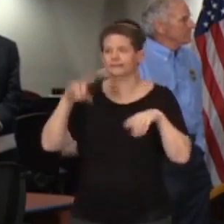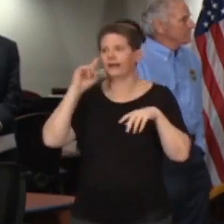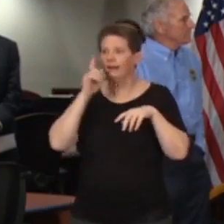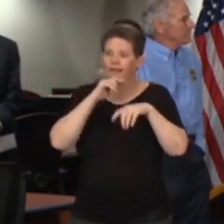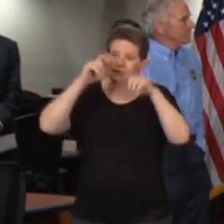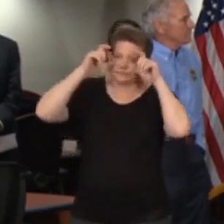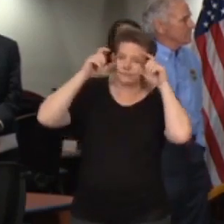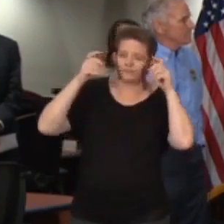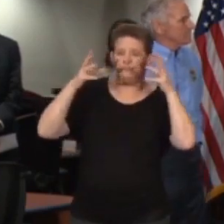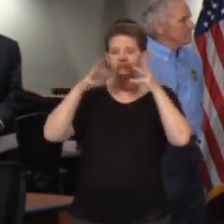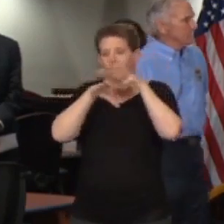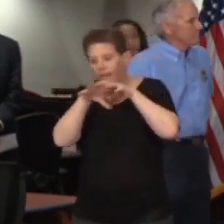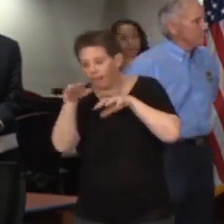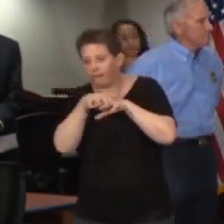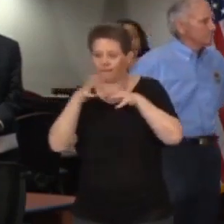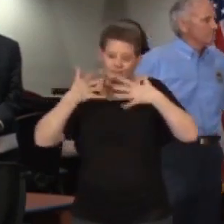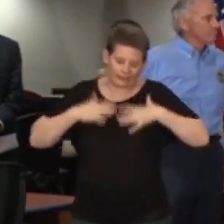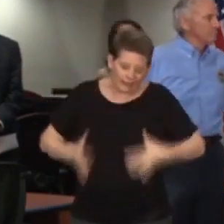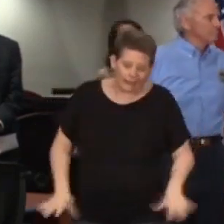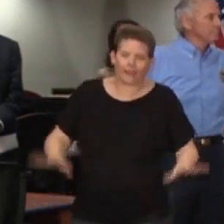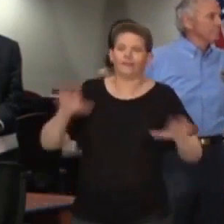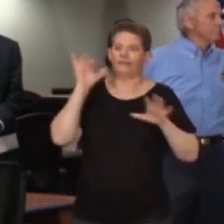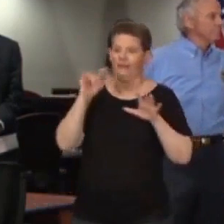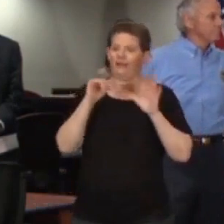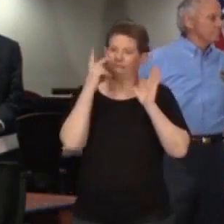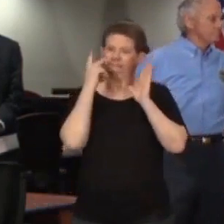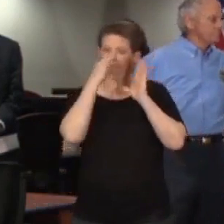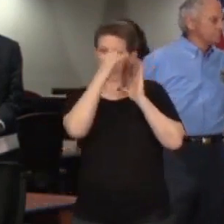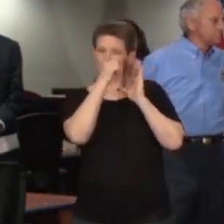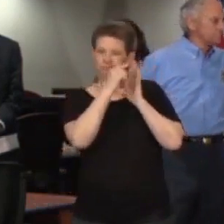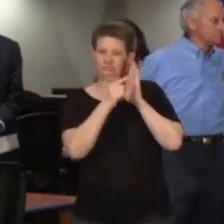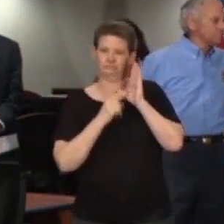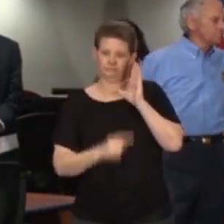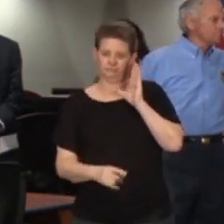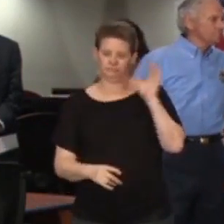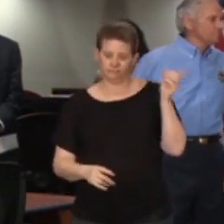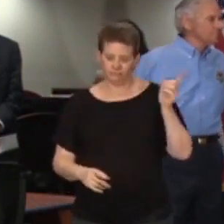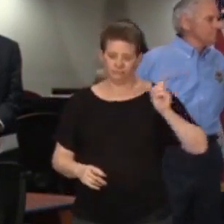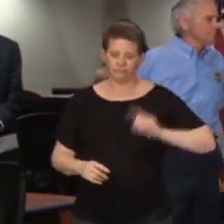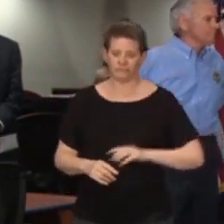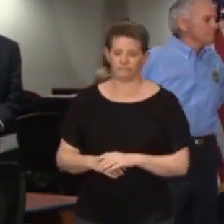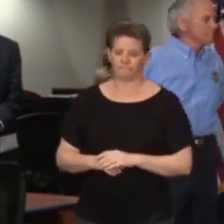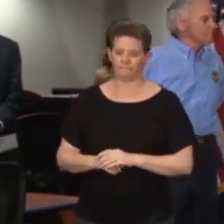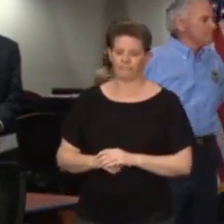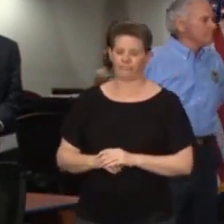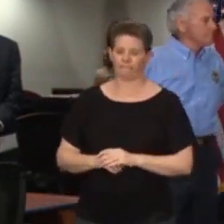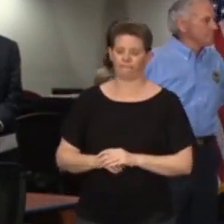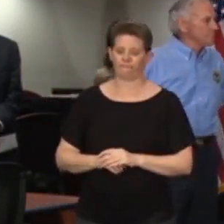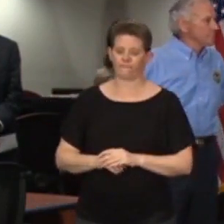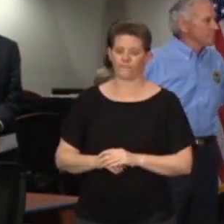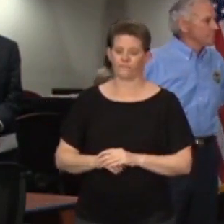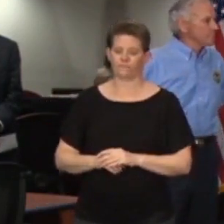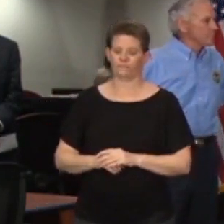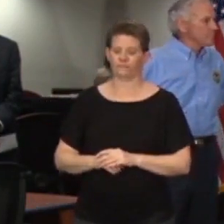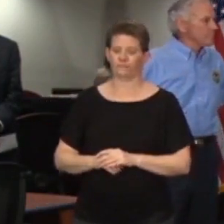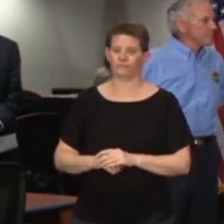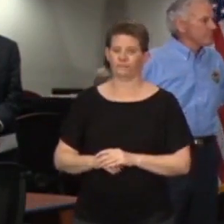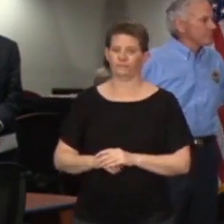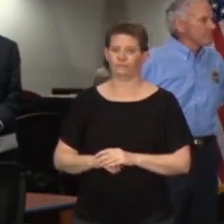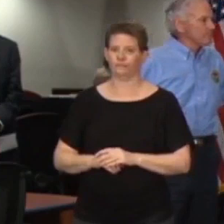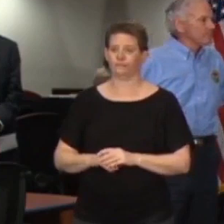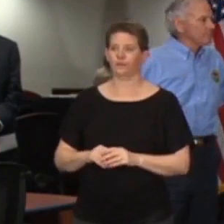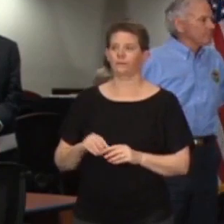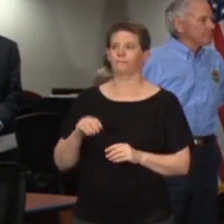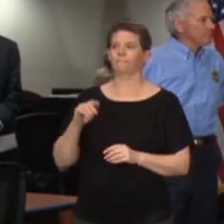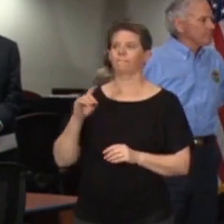and the gloves and the gowns give those requested what we've ordered and what's been delivered so far. You will see that in